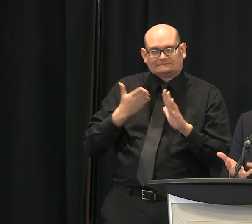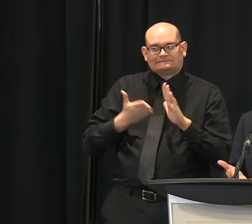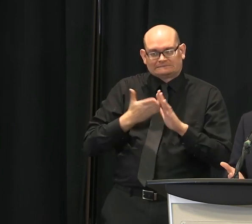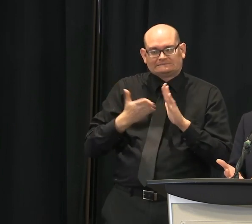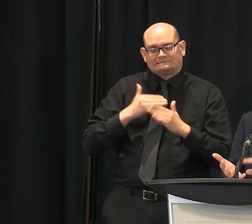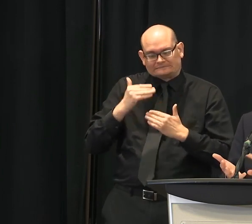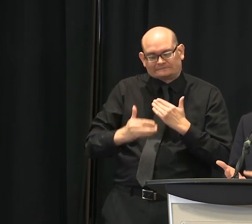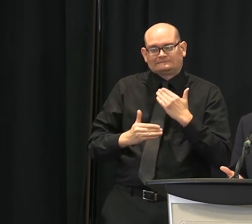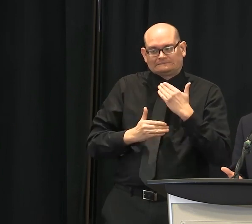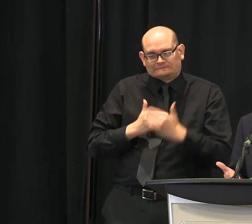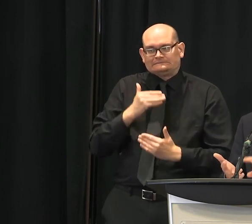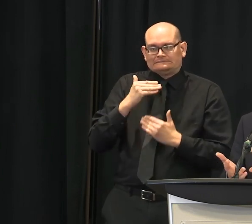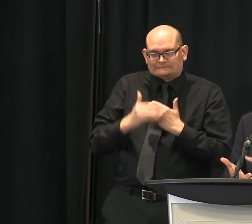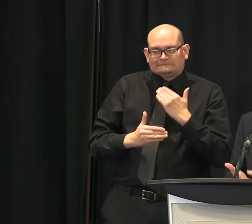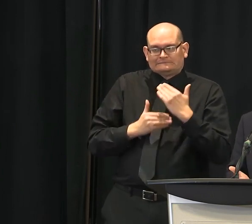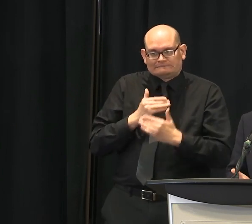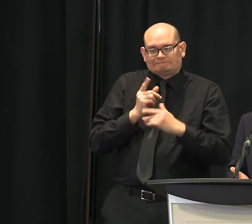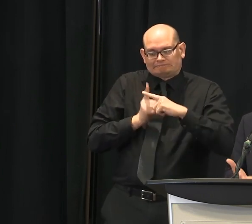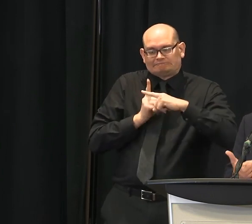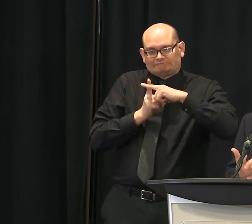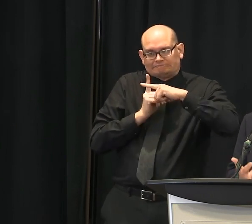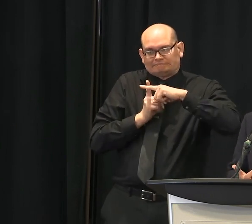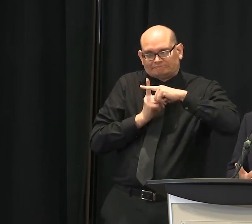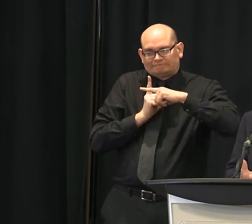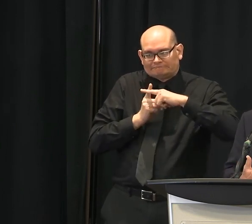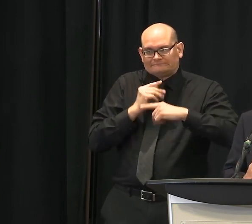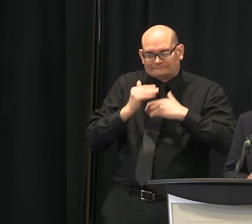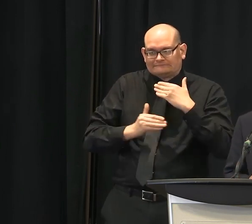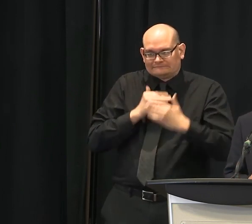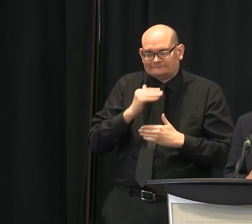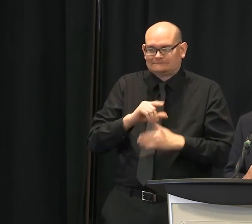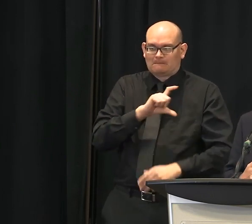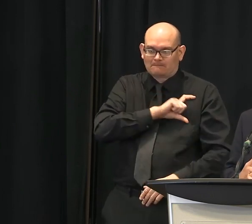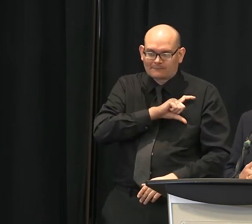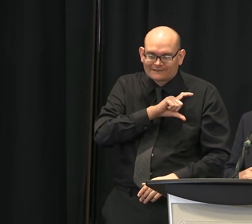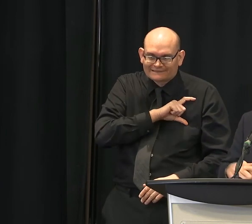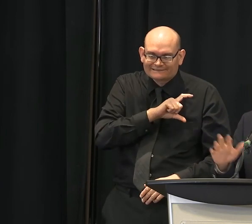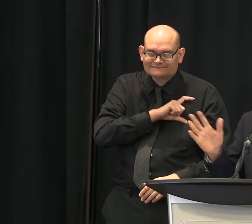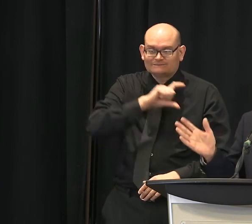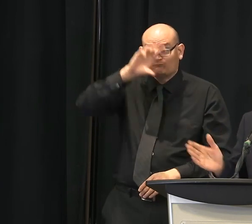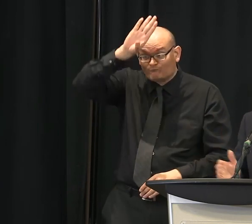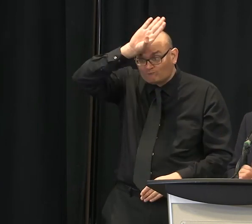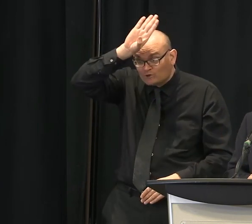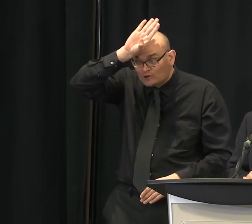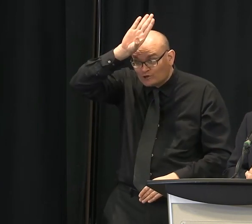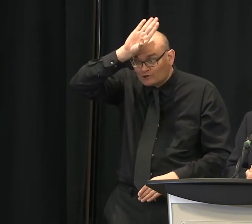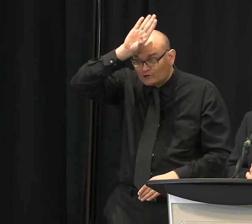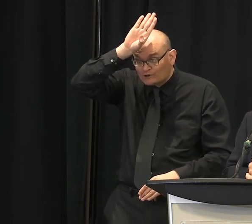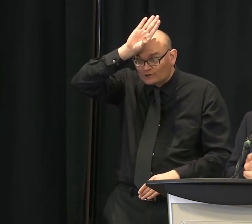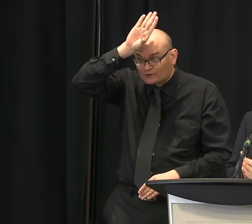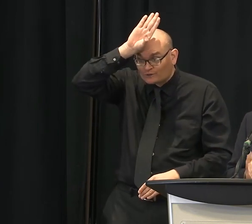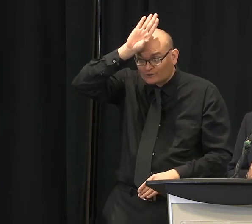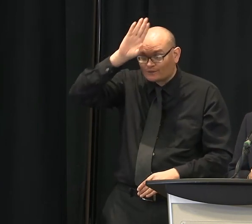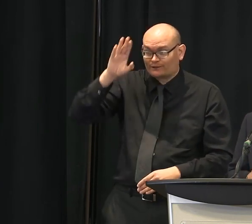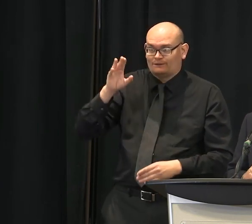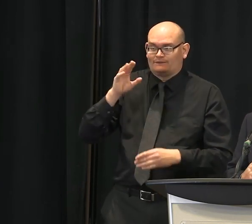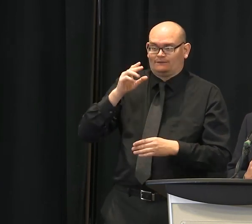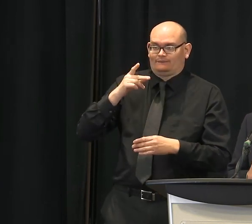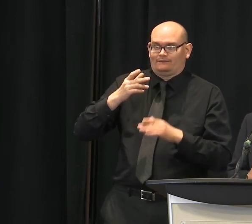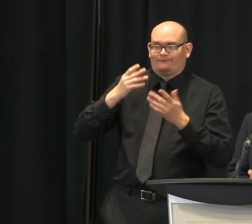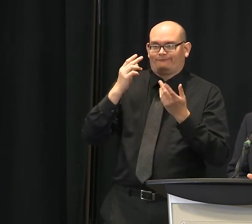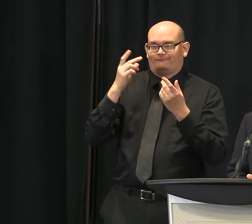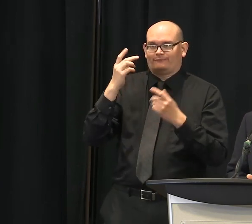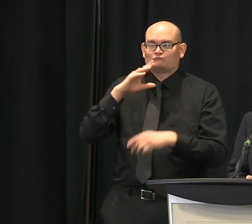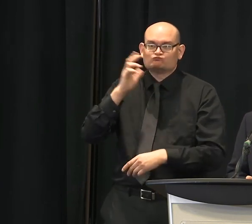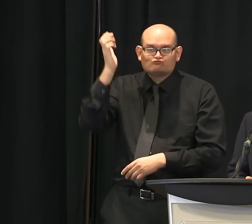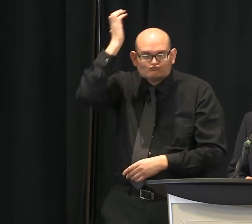city, police, fire, public works, even our many, many, a multitude of neighborhood improvement projects, like our